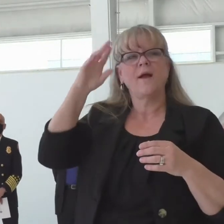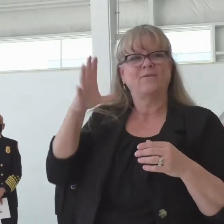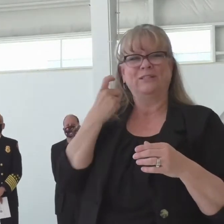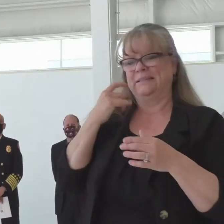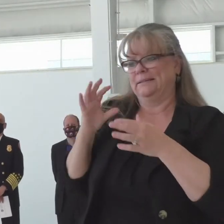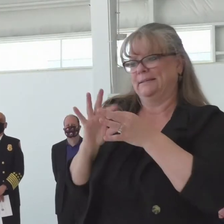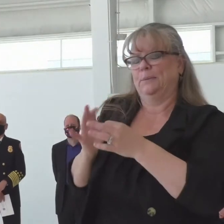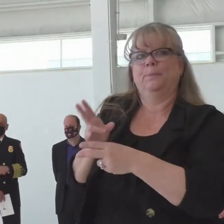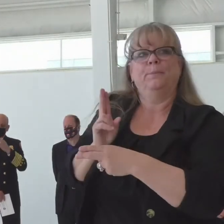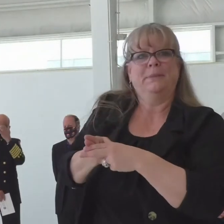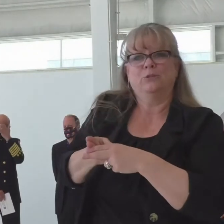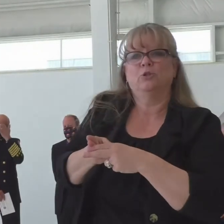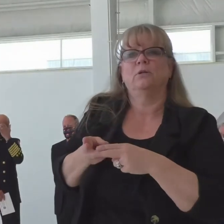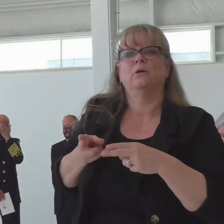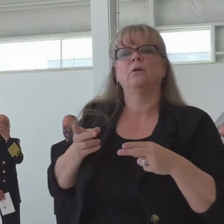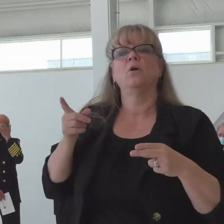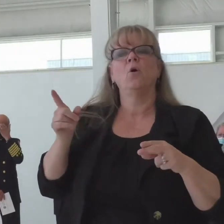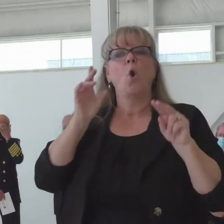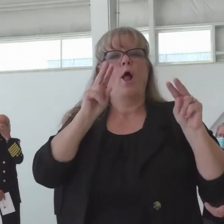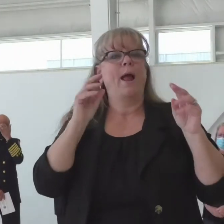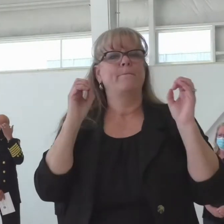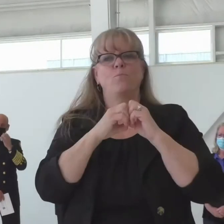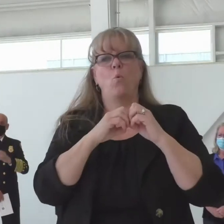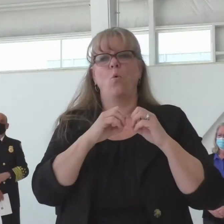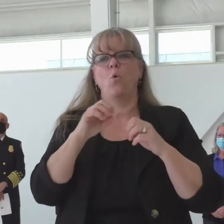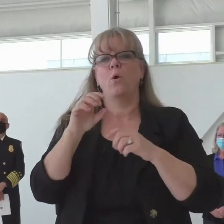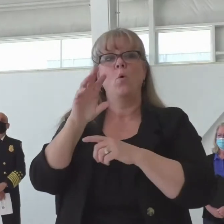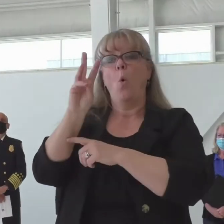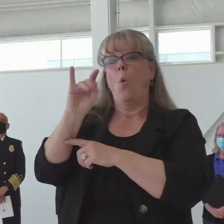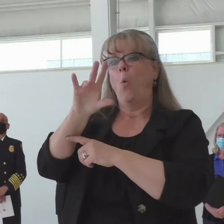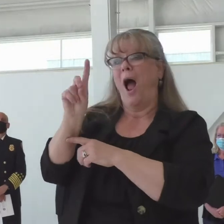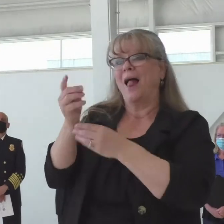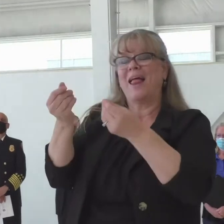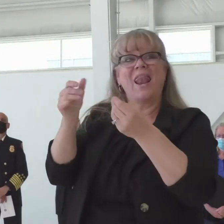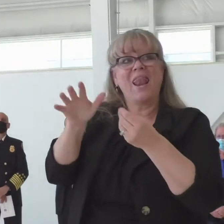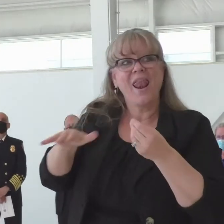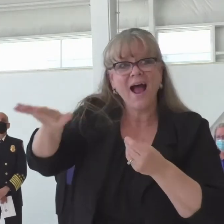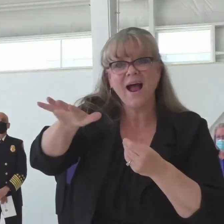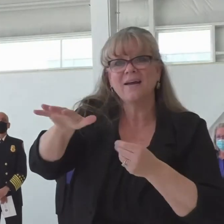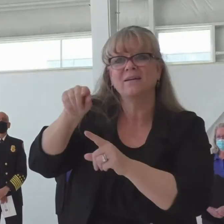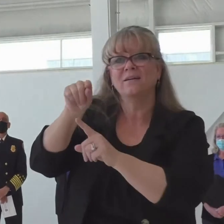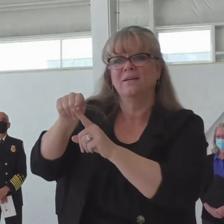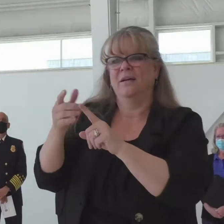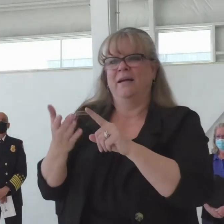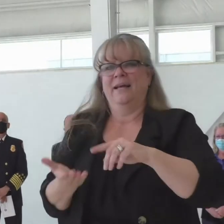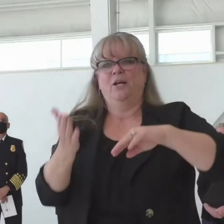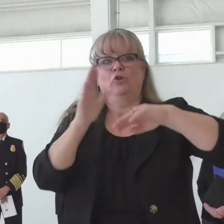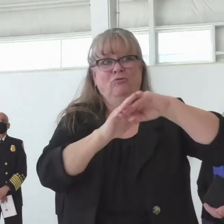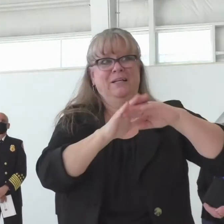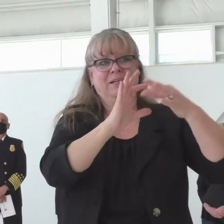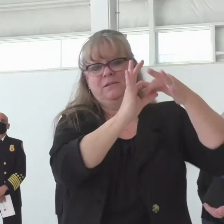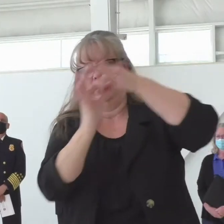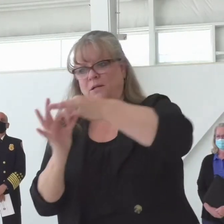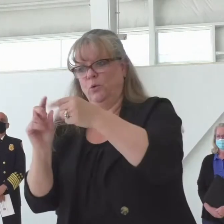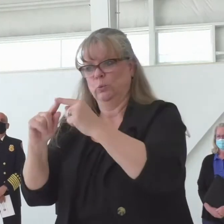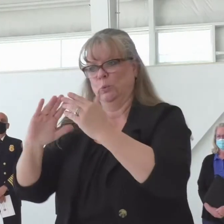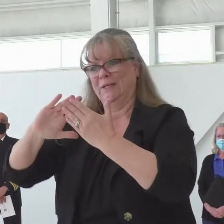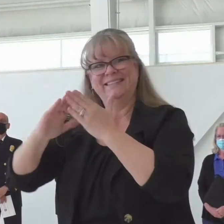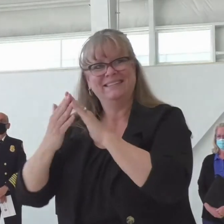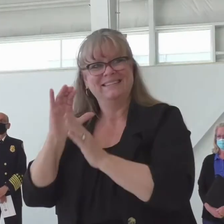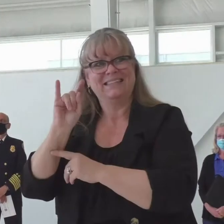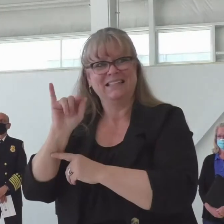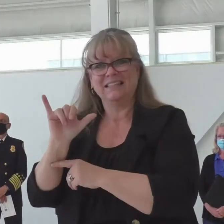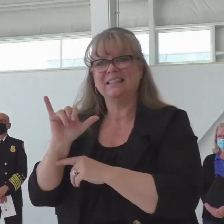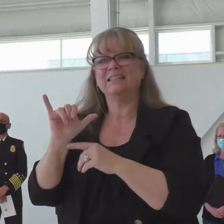-urban interface problem we have in Colorado, and the properties that we protect as a state agency, that mostly means we have a lot of values at